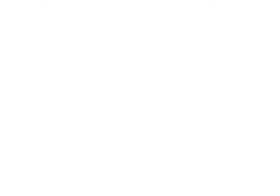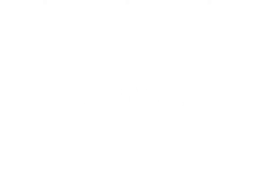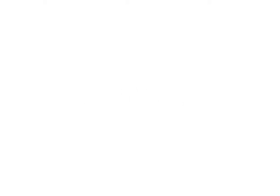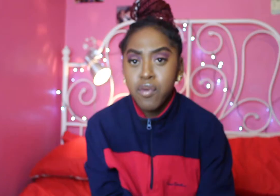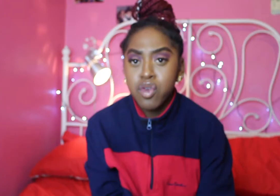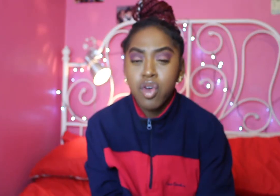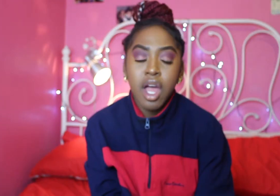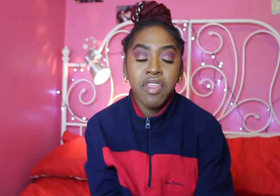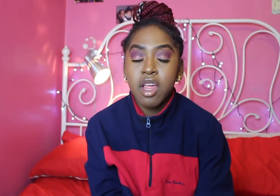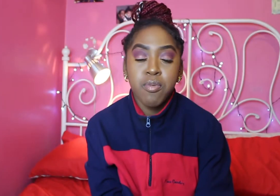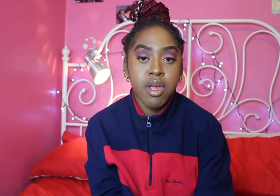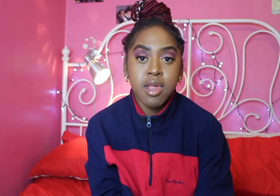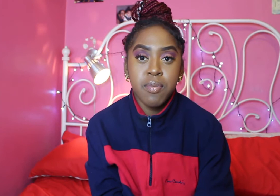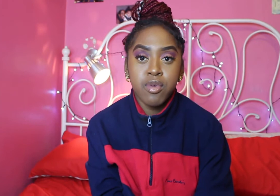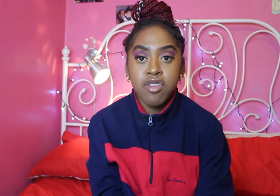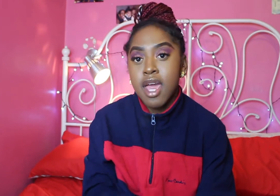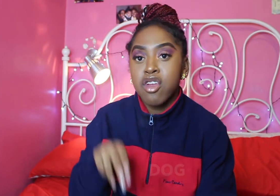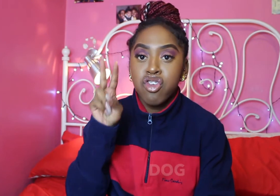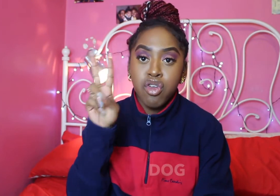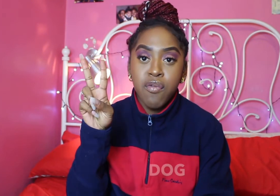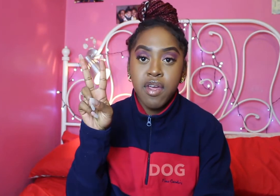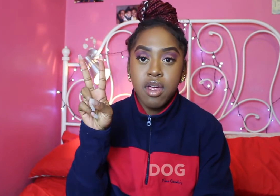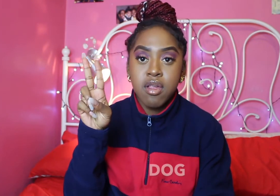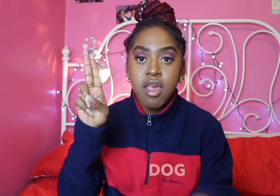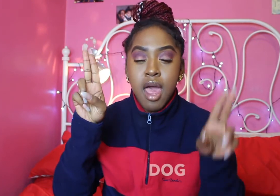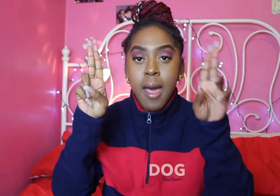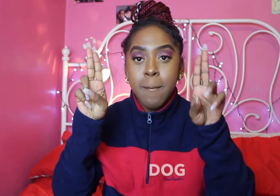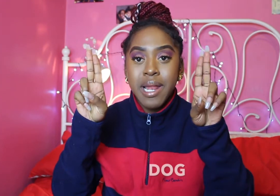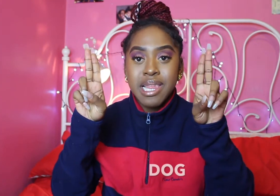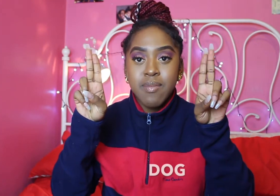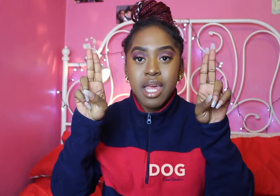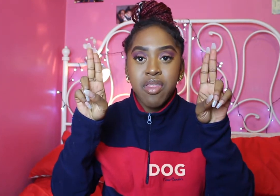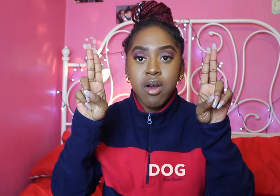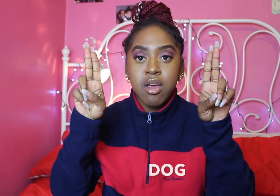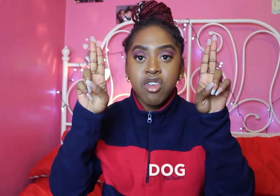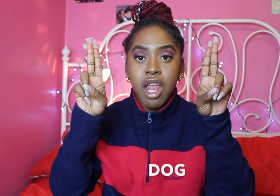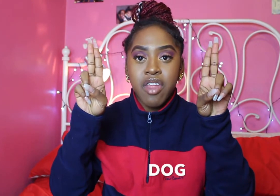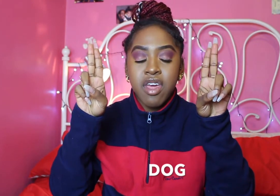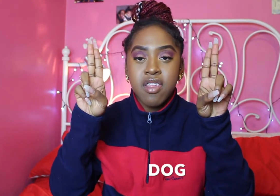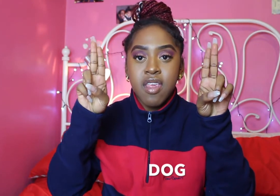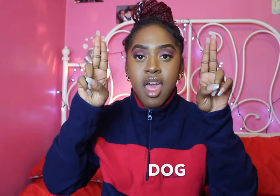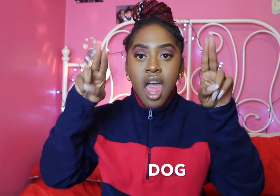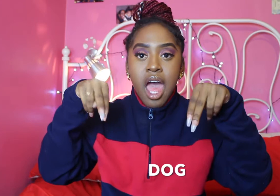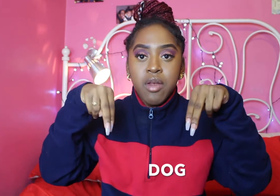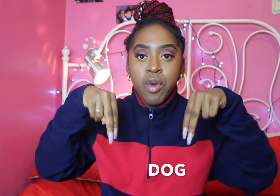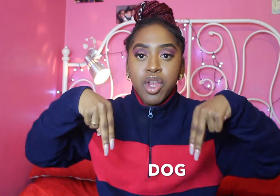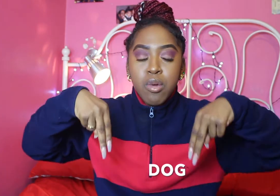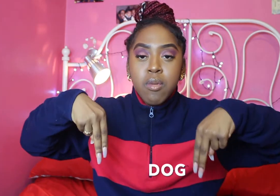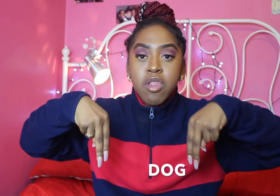or dog I think it's pretty simple just get two fingers and place them together like this and we're gonna use them as